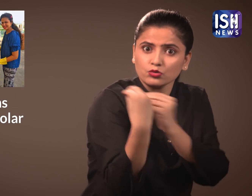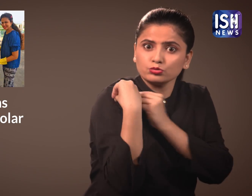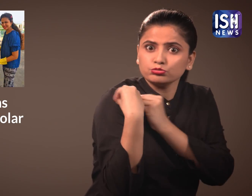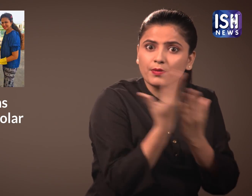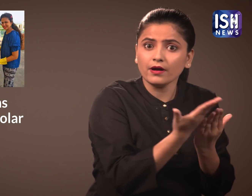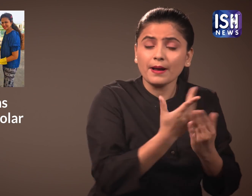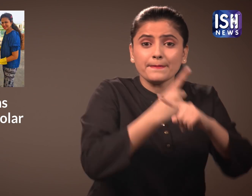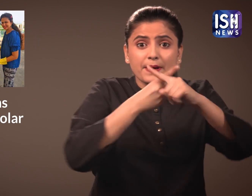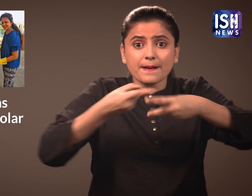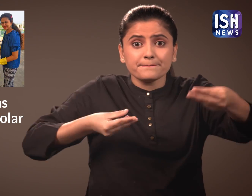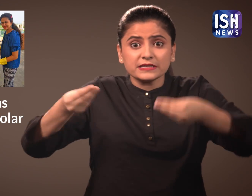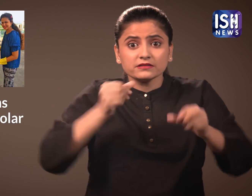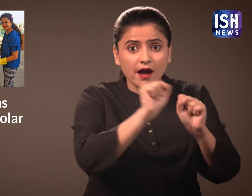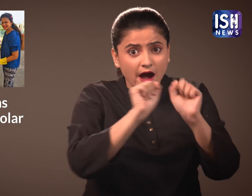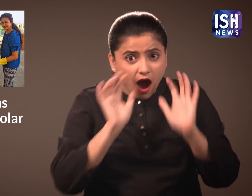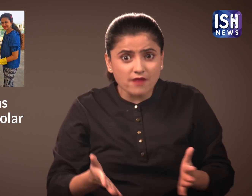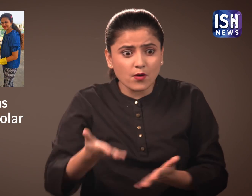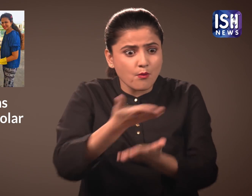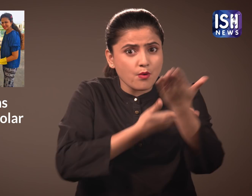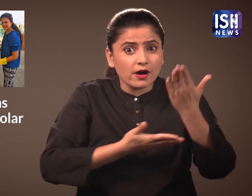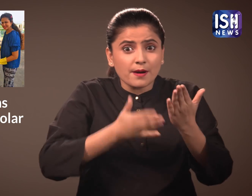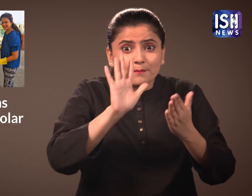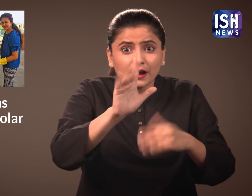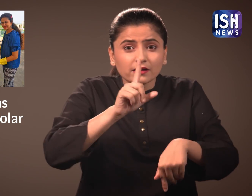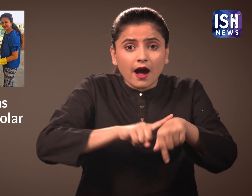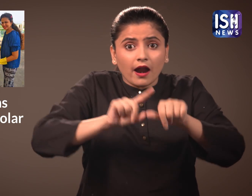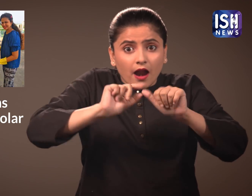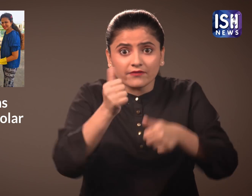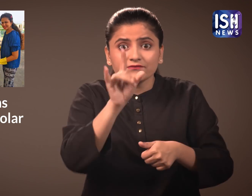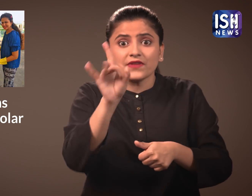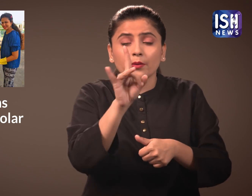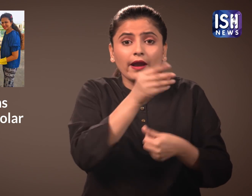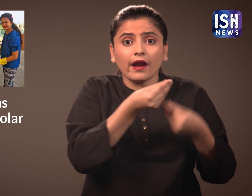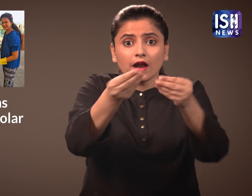and having a business, she still spends 15 minutes being eco-friendly.